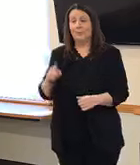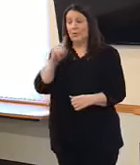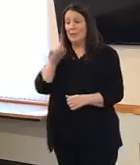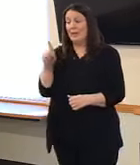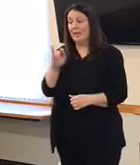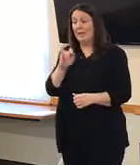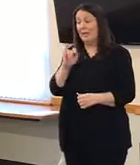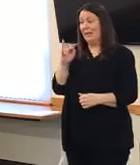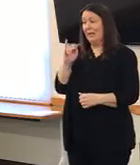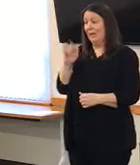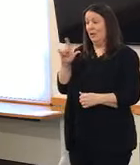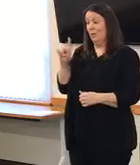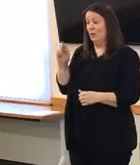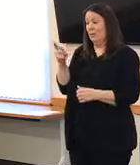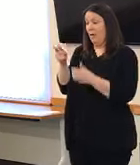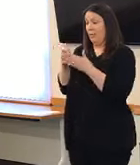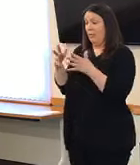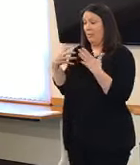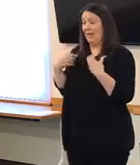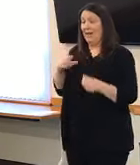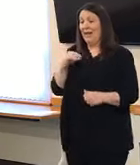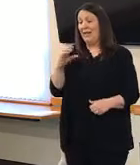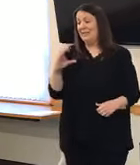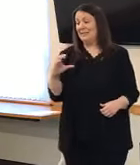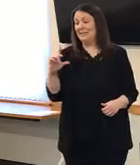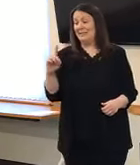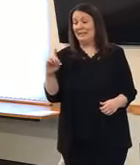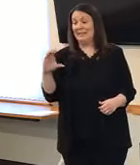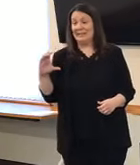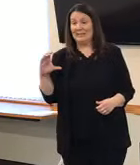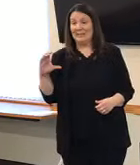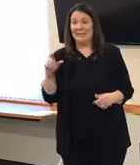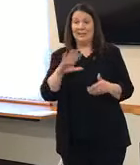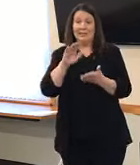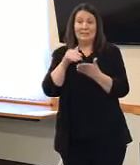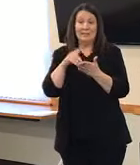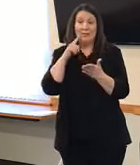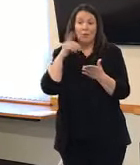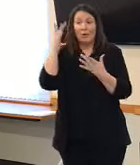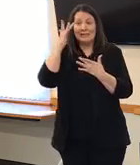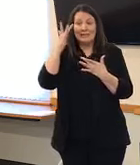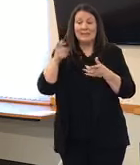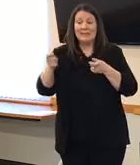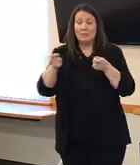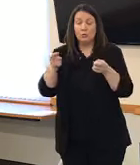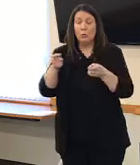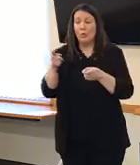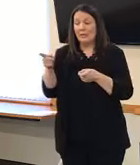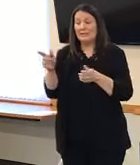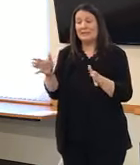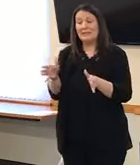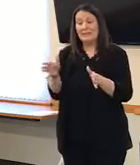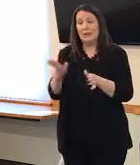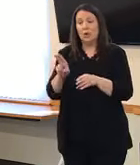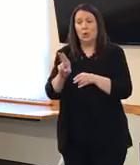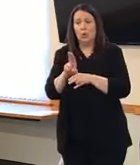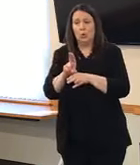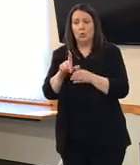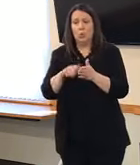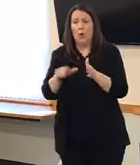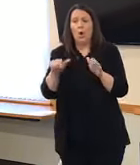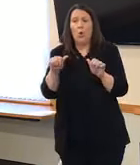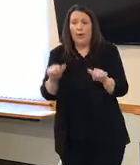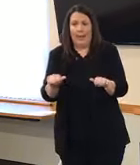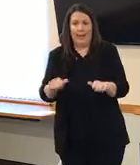Department of Public Health as well as the CDC or the Centers for Disease Control and Prevention in terms of extending the shelf life or the usage of a lot of their